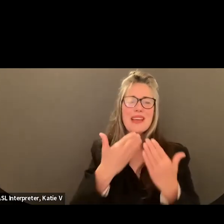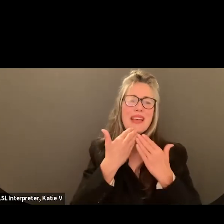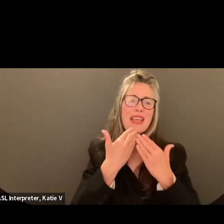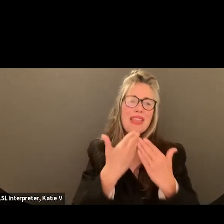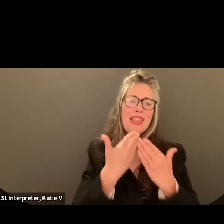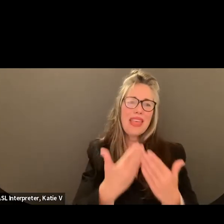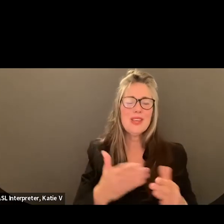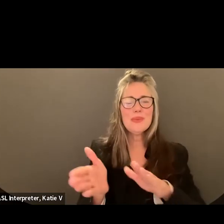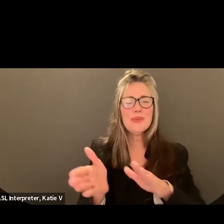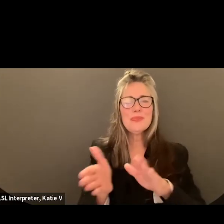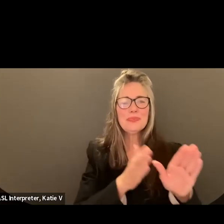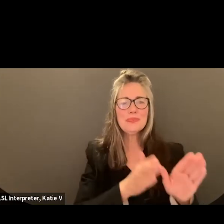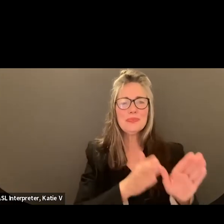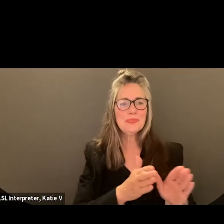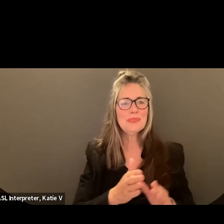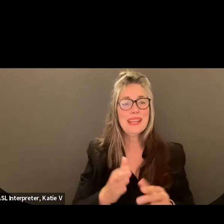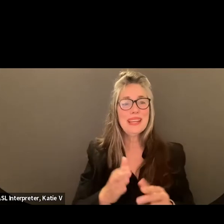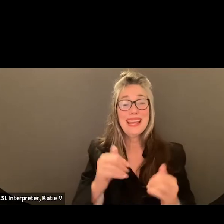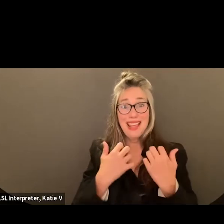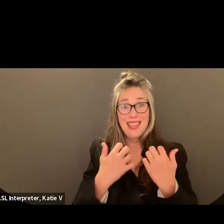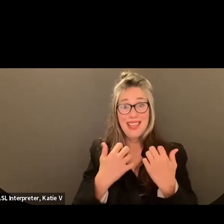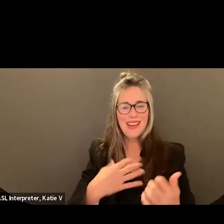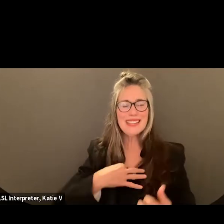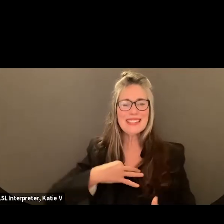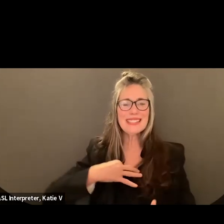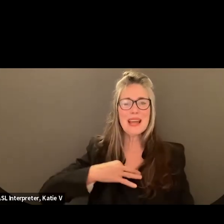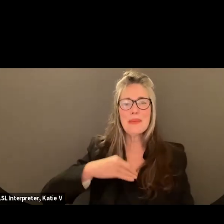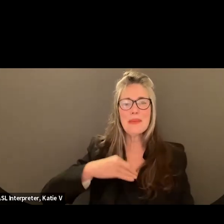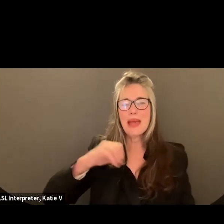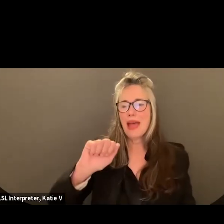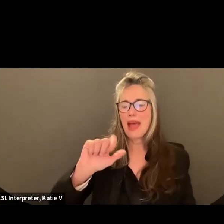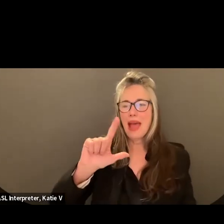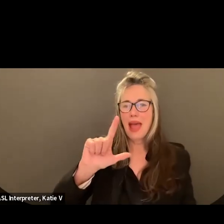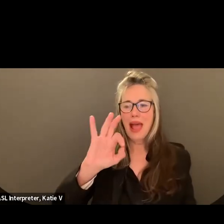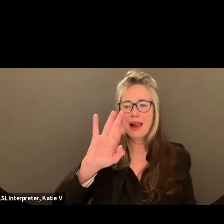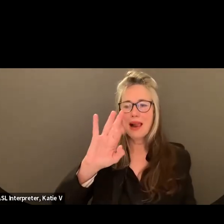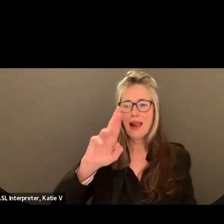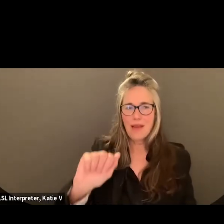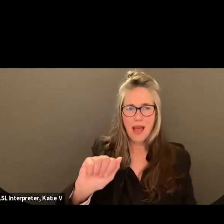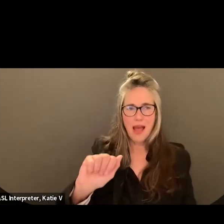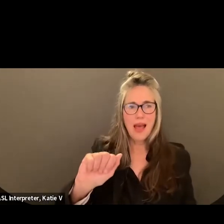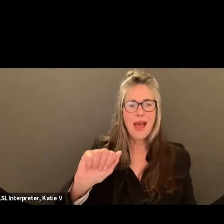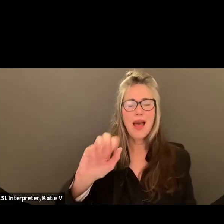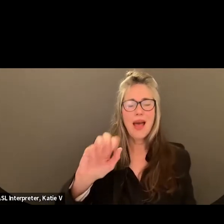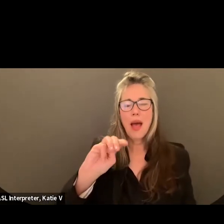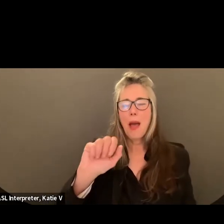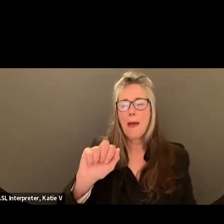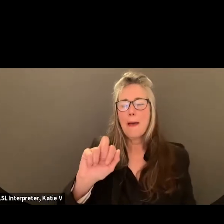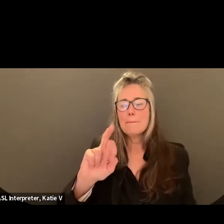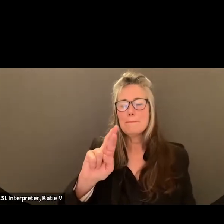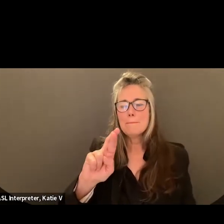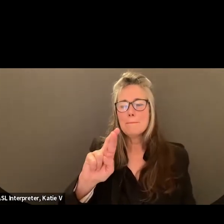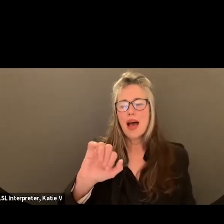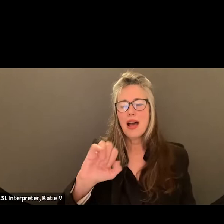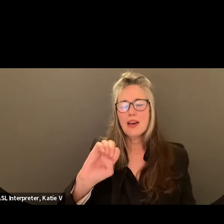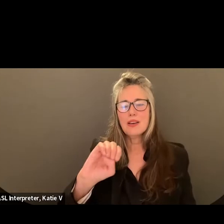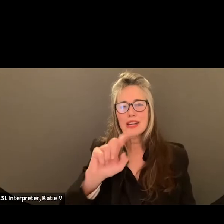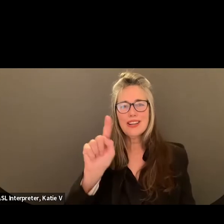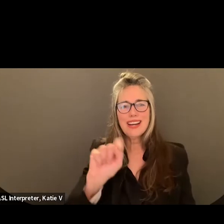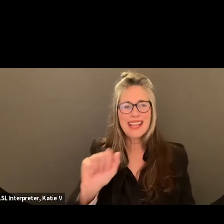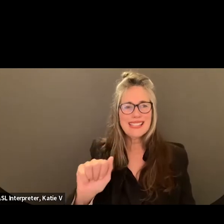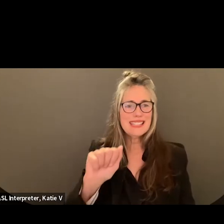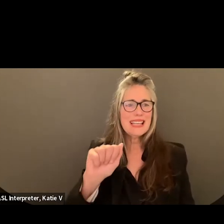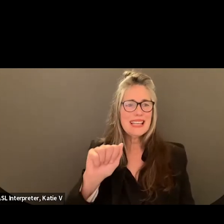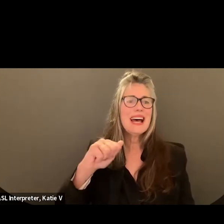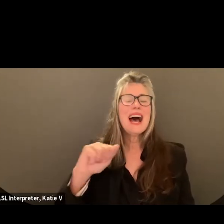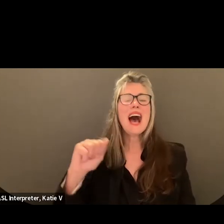Next, also in the audience, nominated by Alfa Ramirez, very own Dr. Patricia Madrigal, nominated for